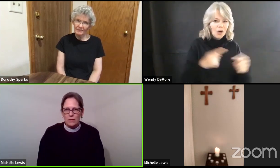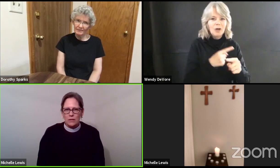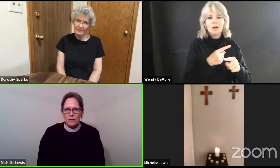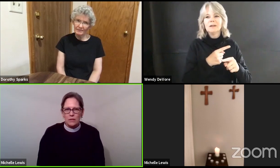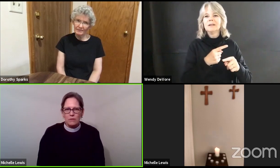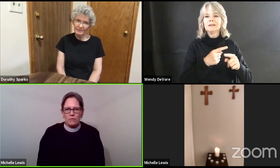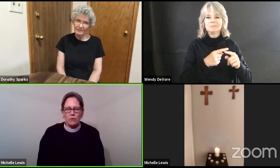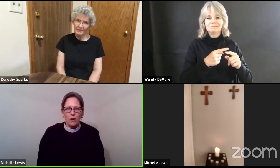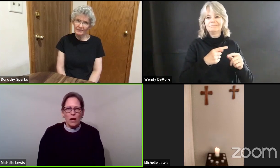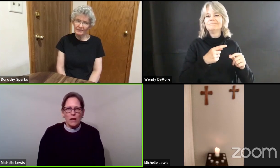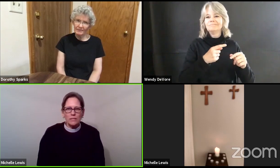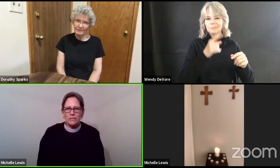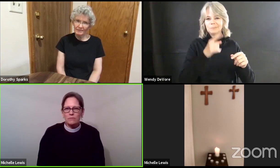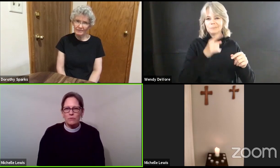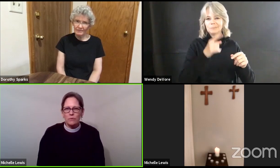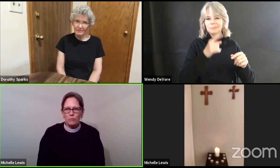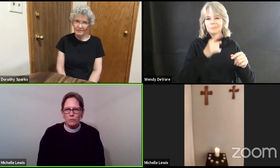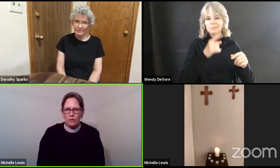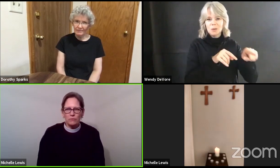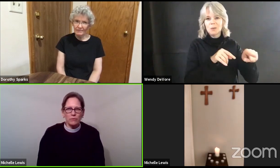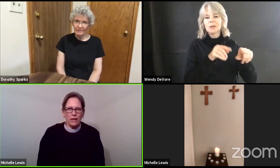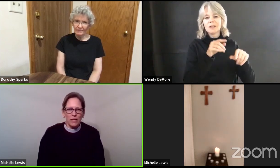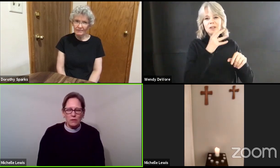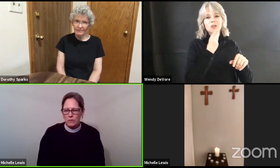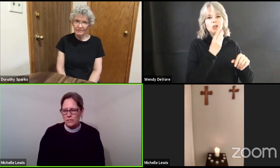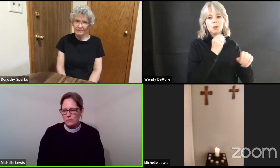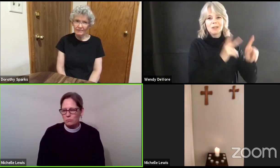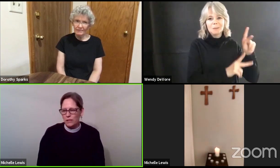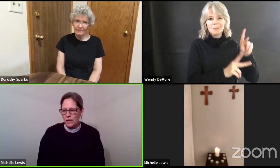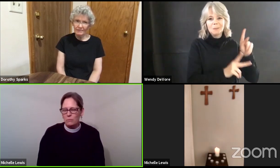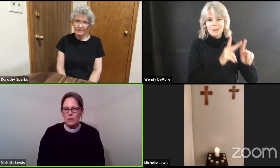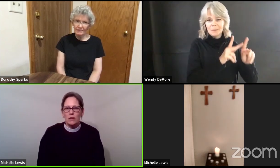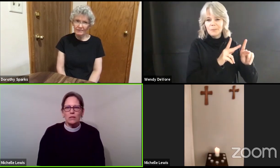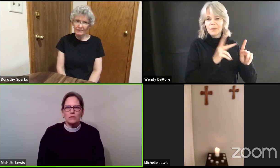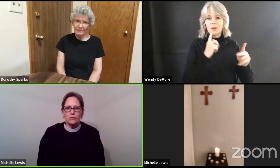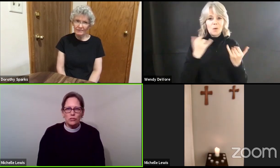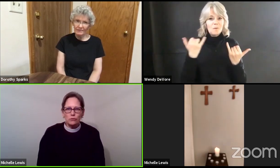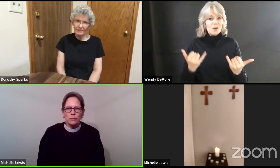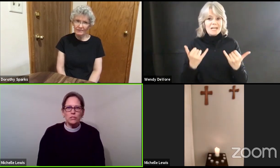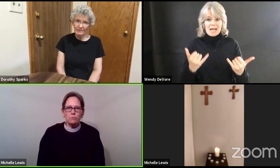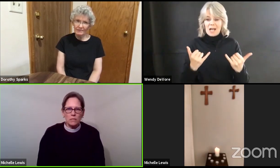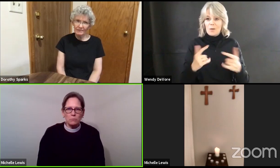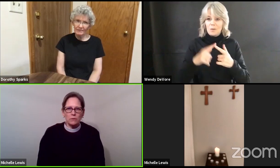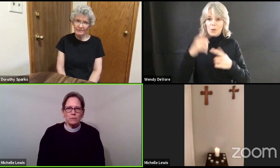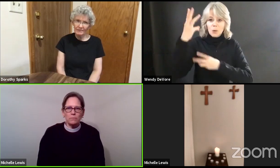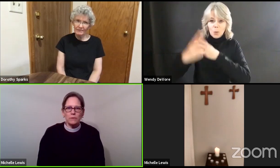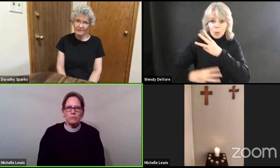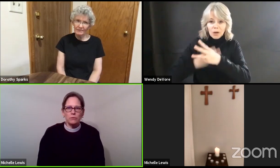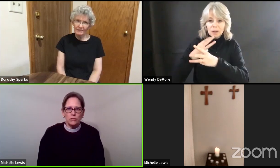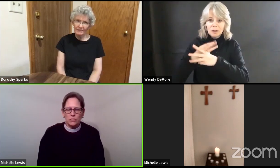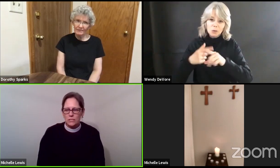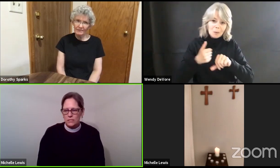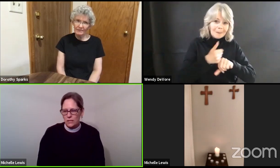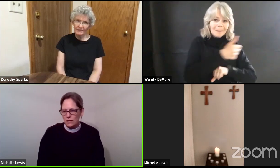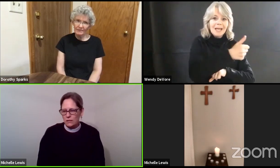For us, for the world, for anyone to blame the Jewish people for Jesus' death,